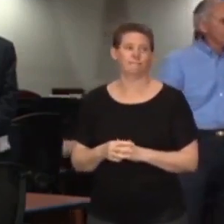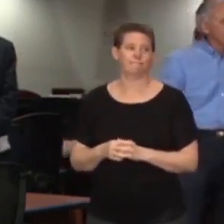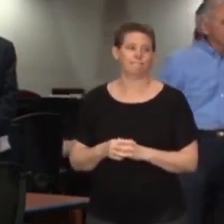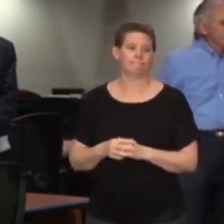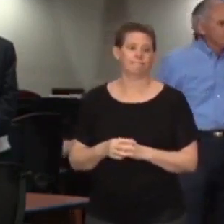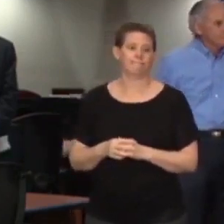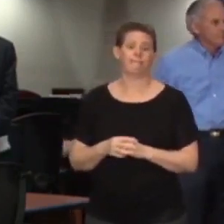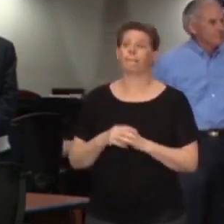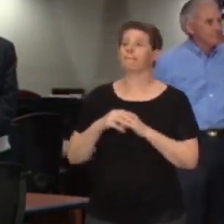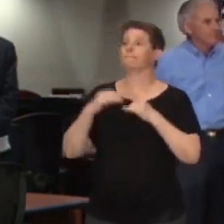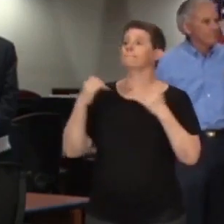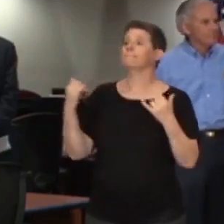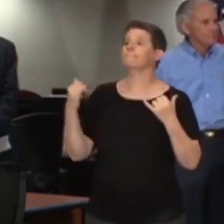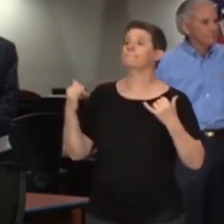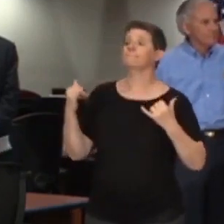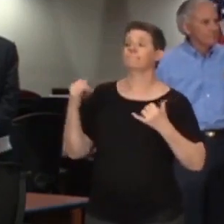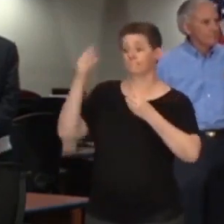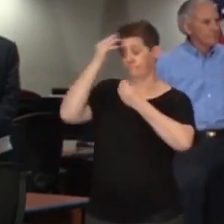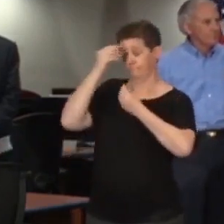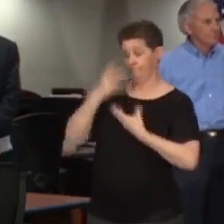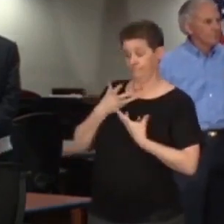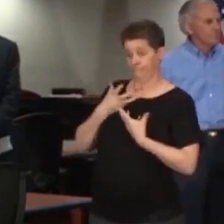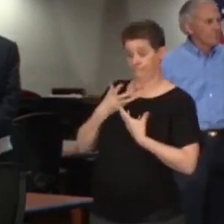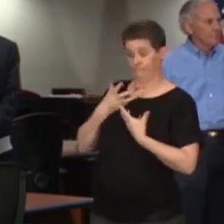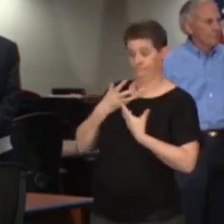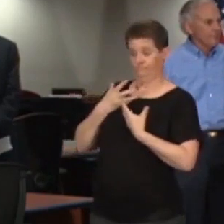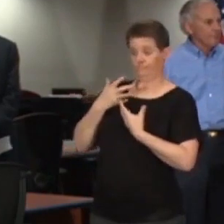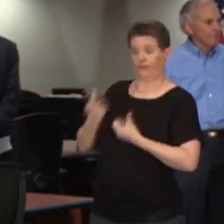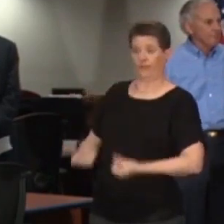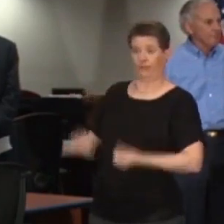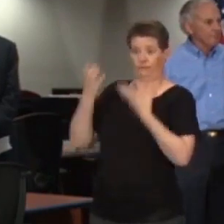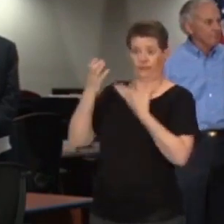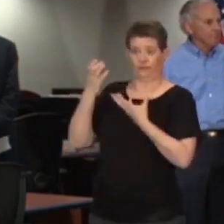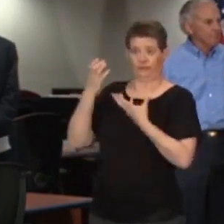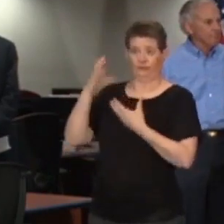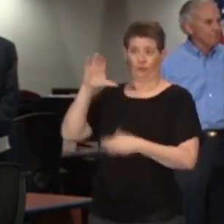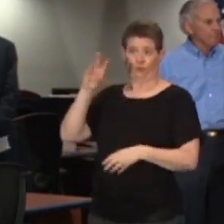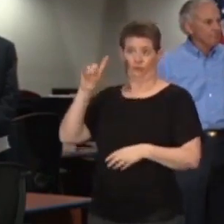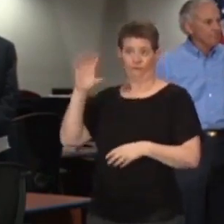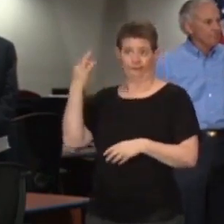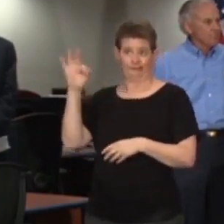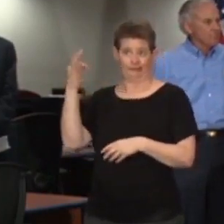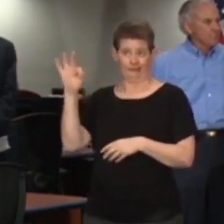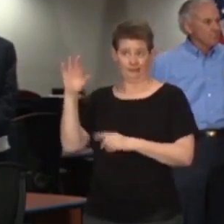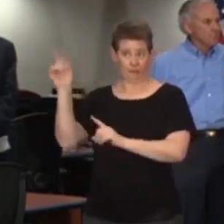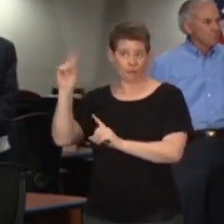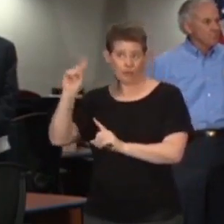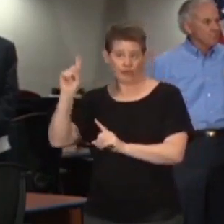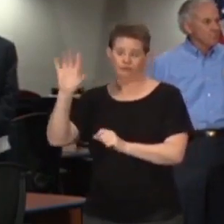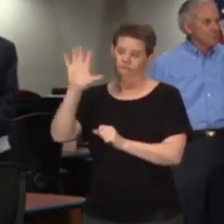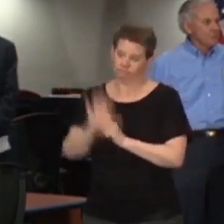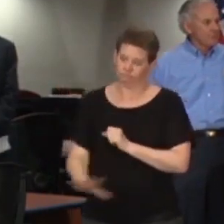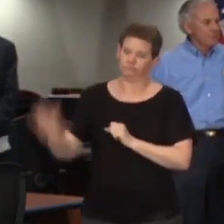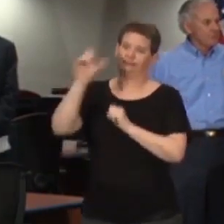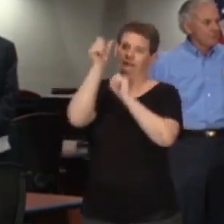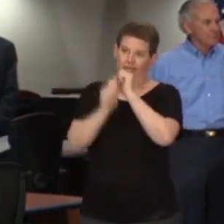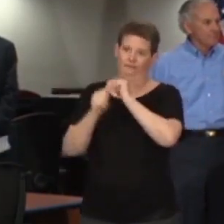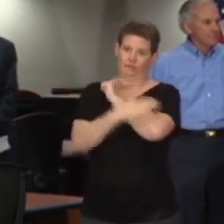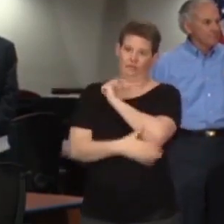We have now received reports of documented cases of COVID-19 in every county across our state.